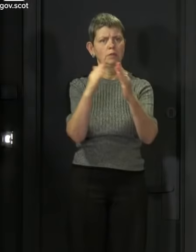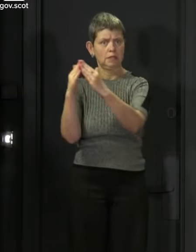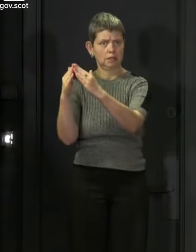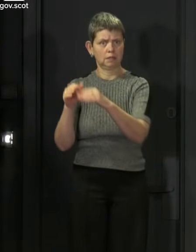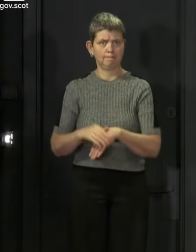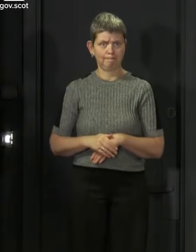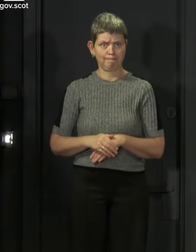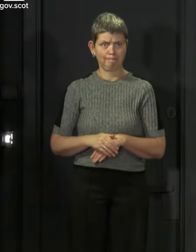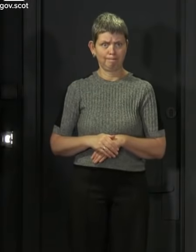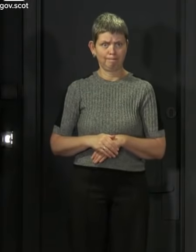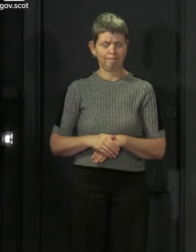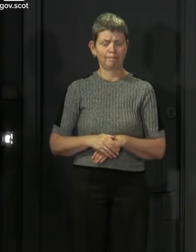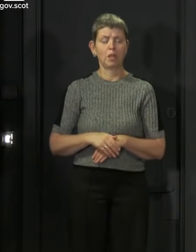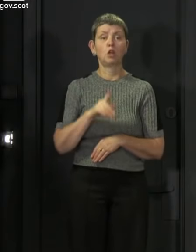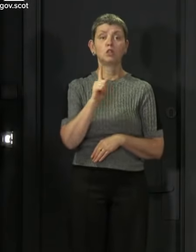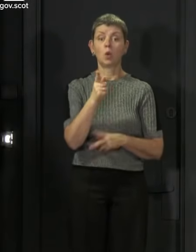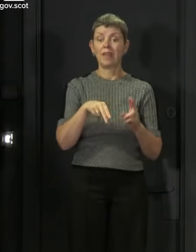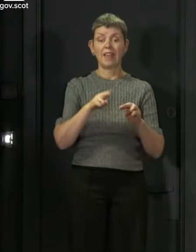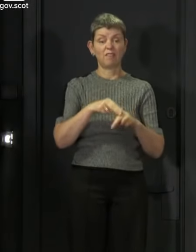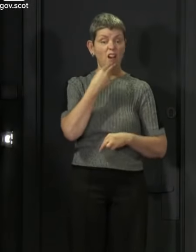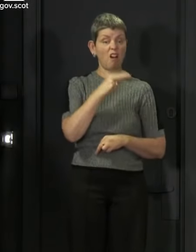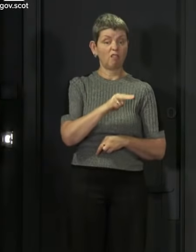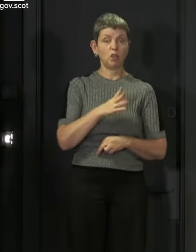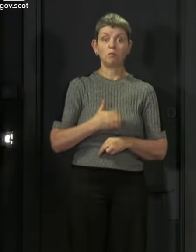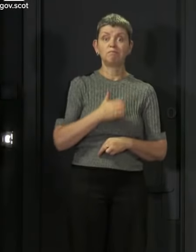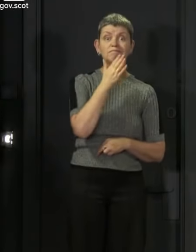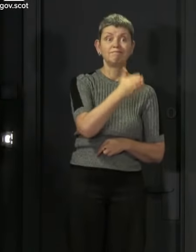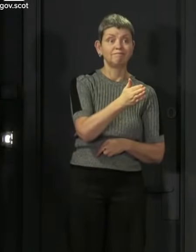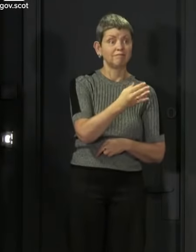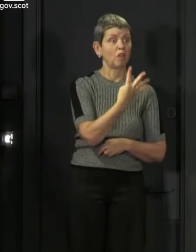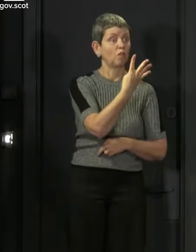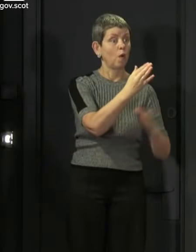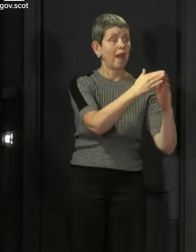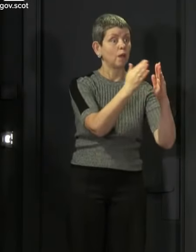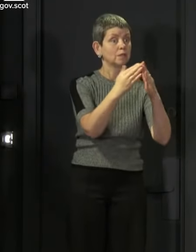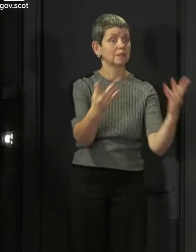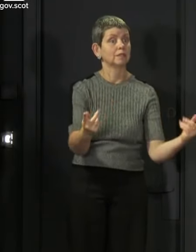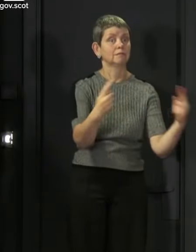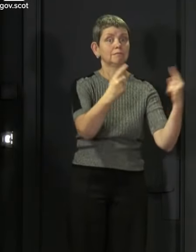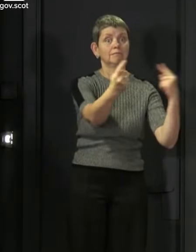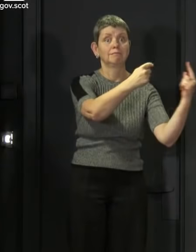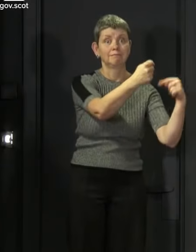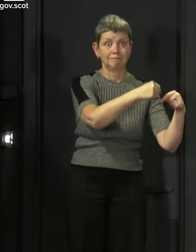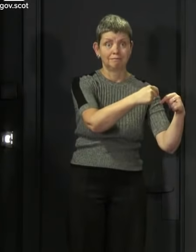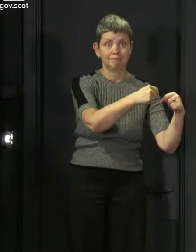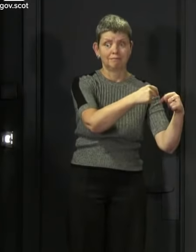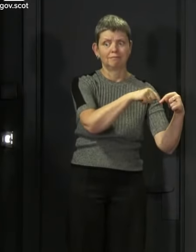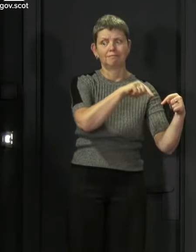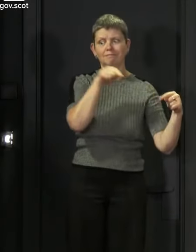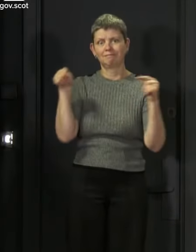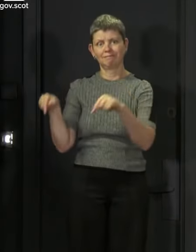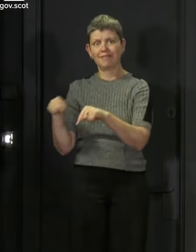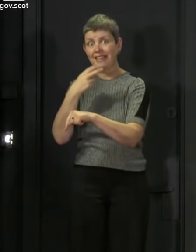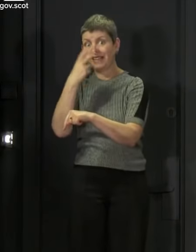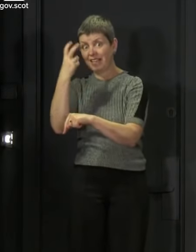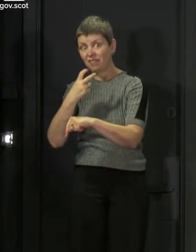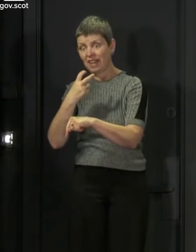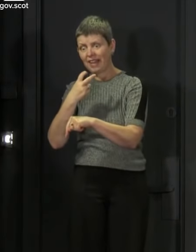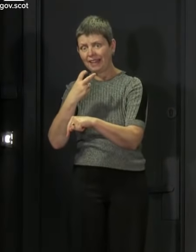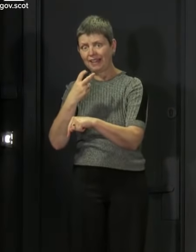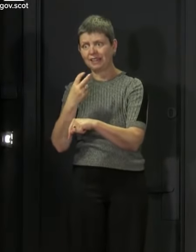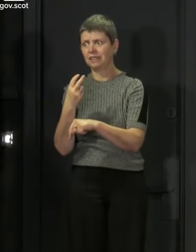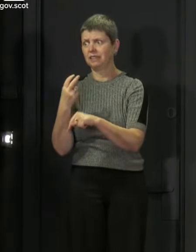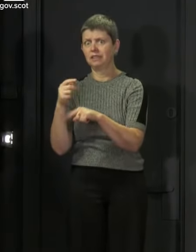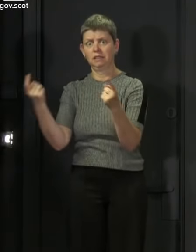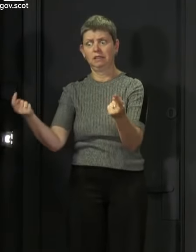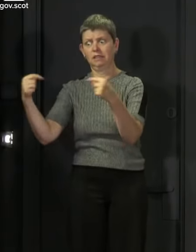households in the afternoon, don't then invite a couple of friends over in the evening. The ability to meet indoors, even in